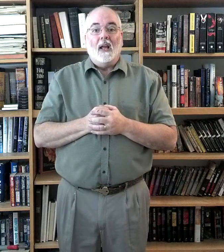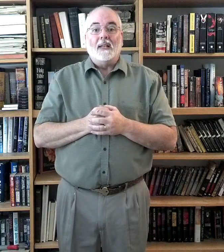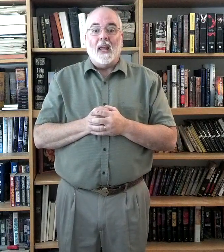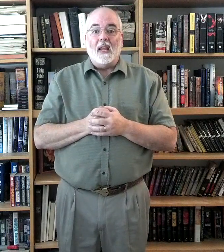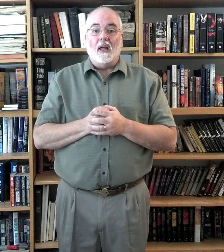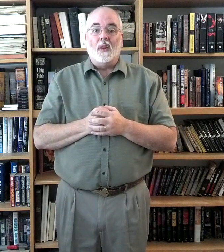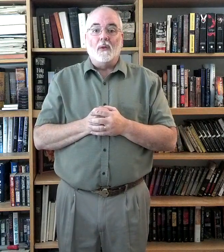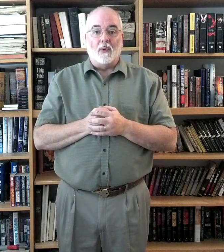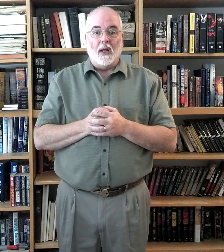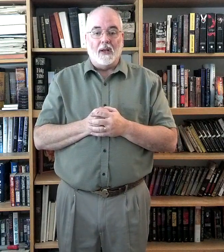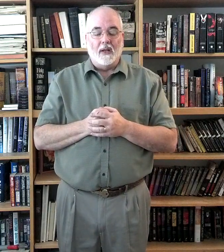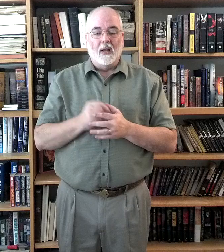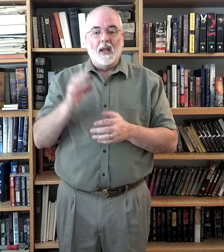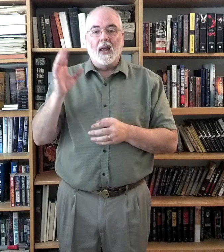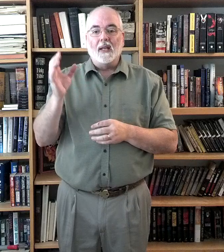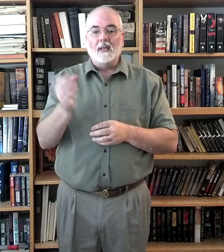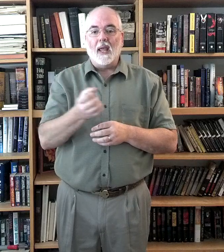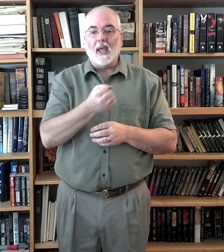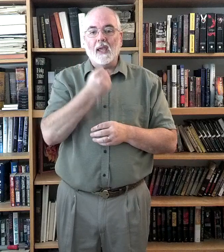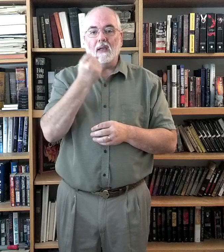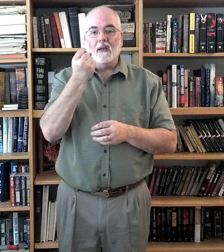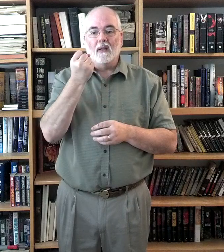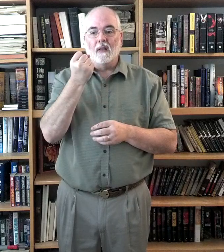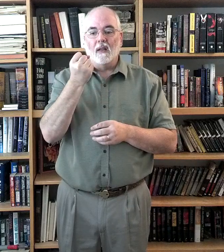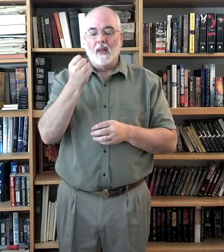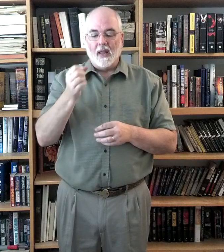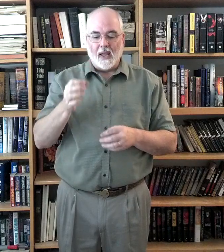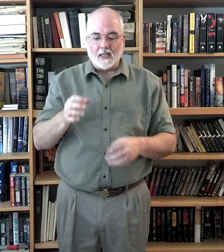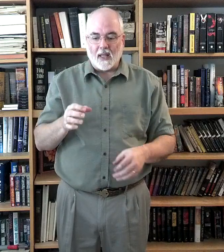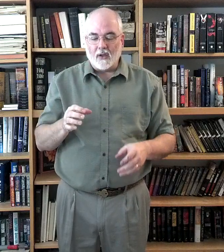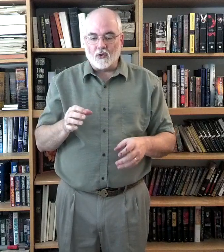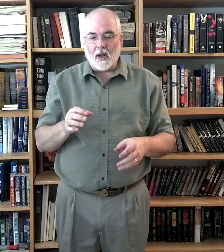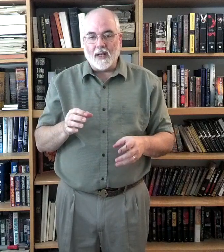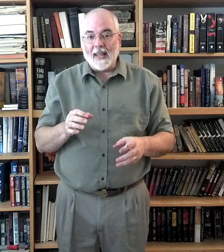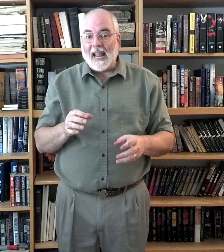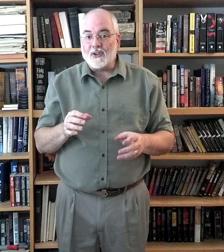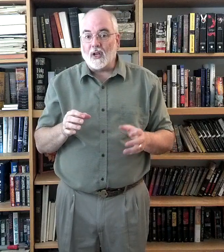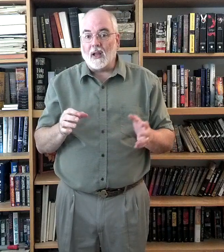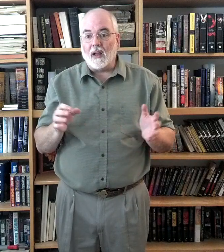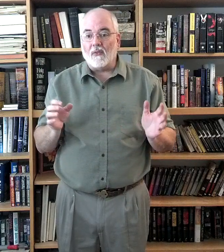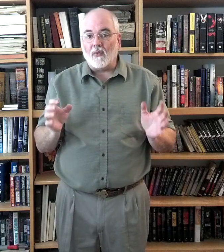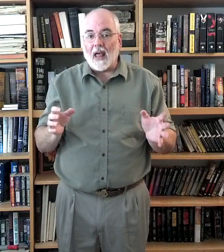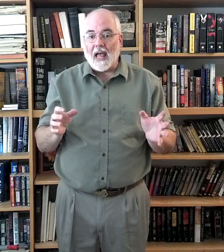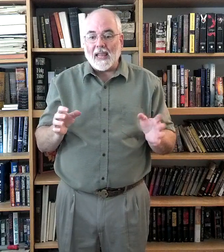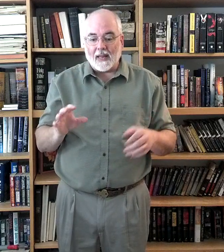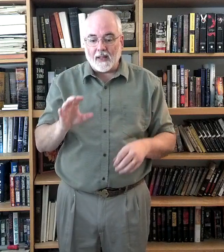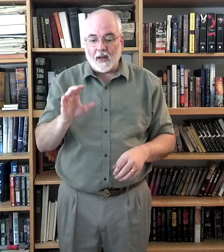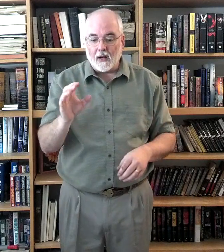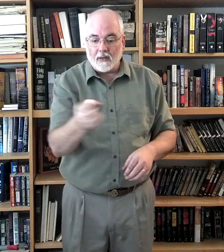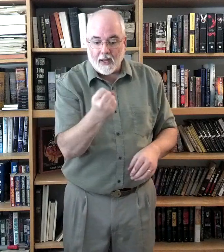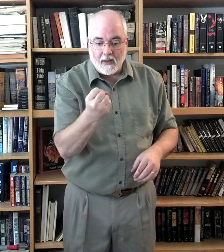Take the bread. Take. It's like you're trying to catch a fly out of the air. Take.